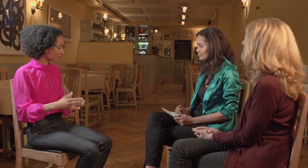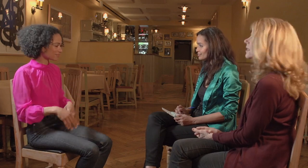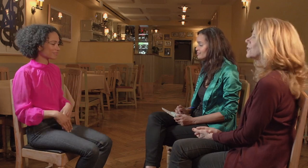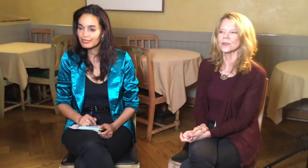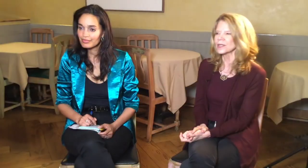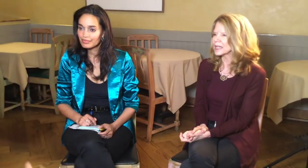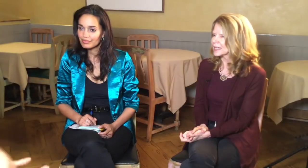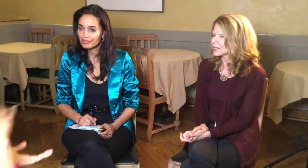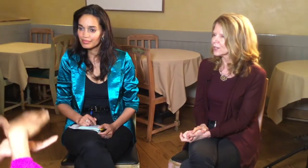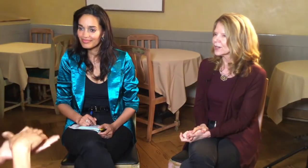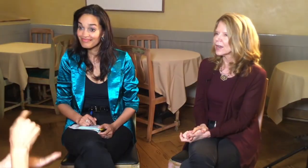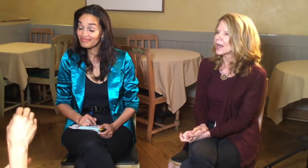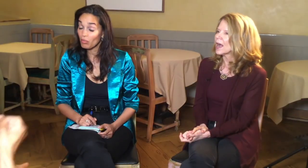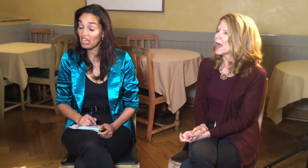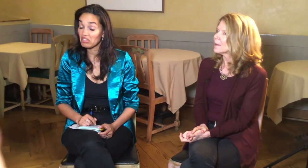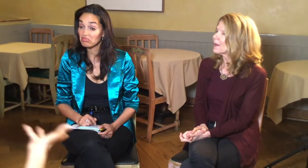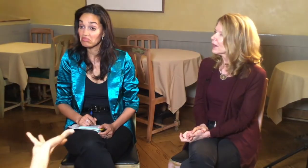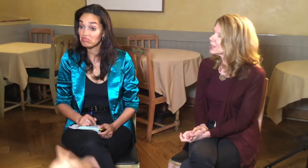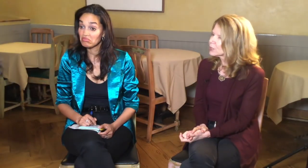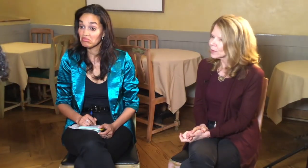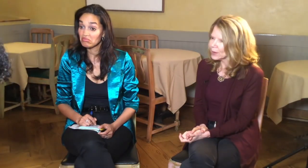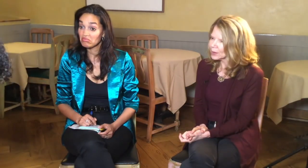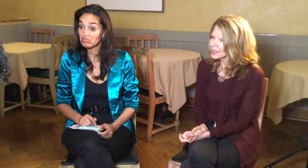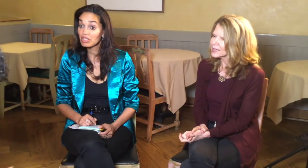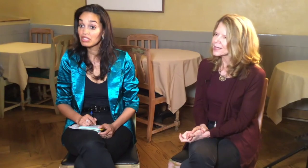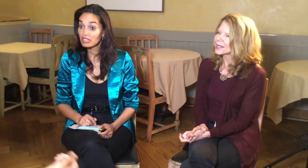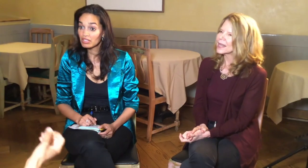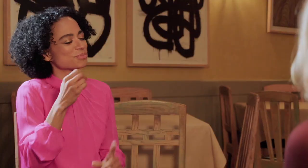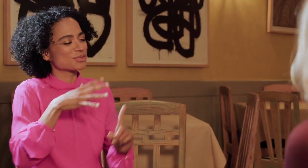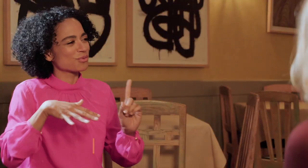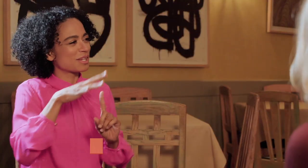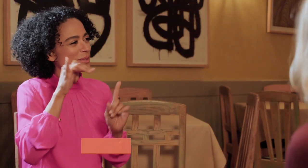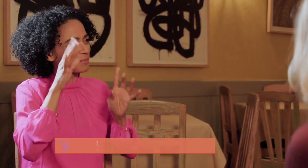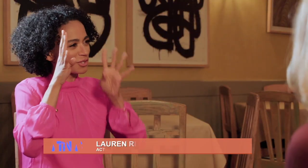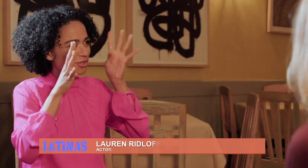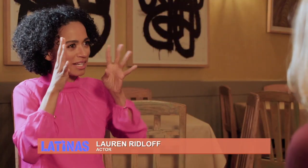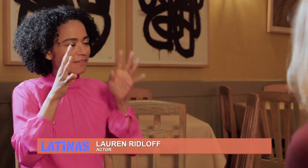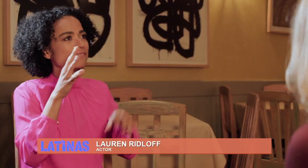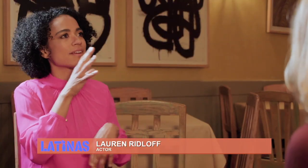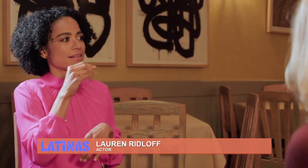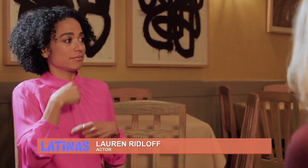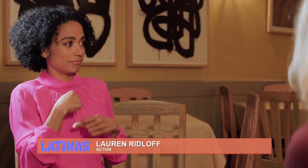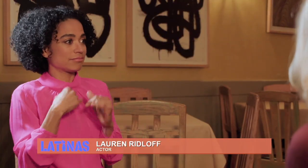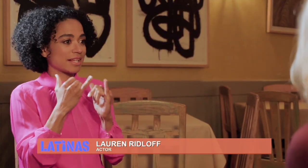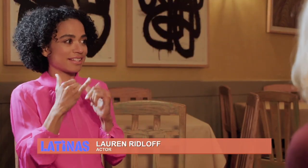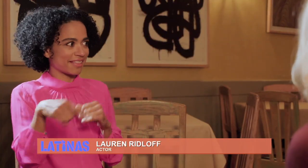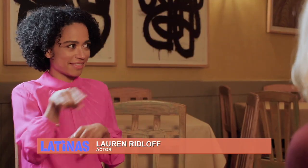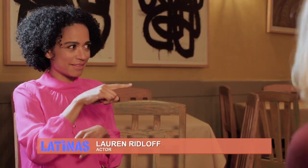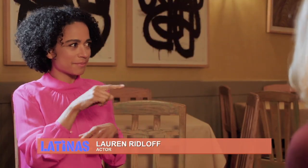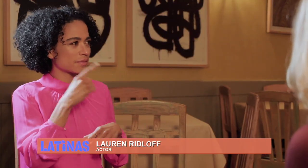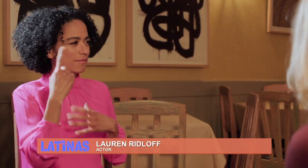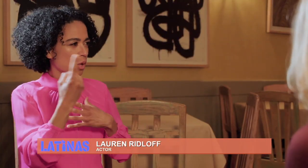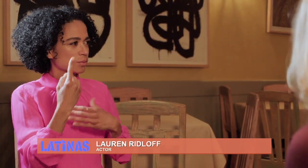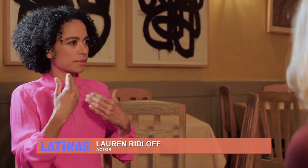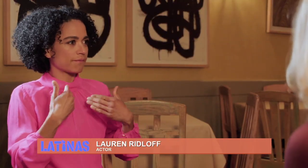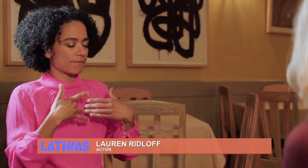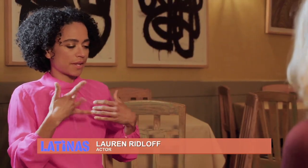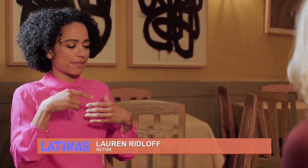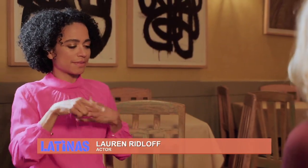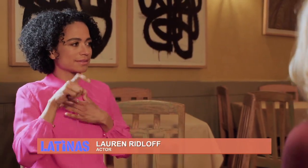my sister is a dancer, I'm married to a poet so I've always been surrounded by that creativity and